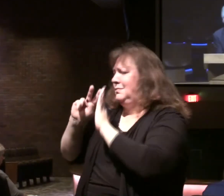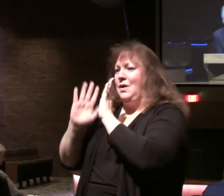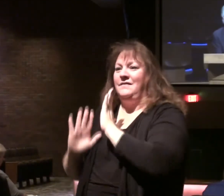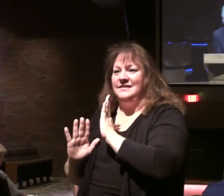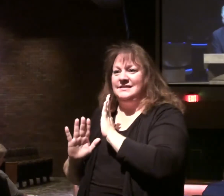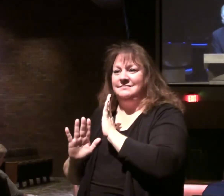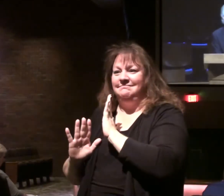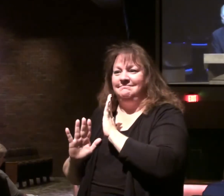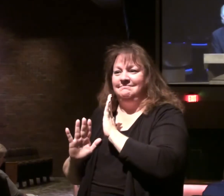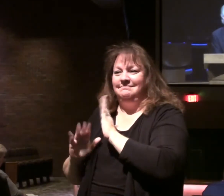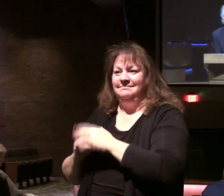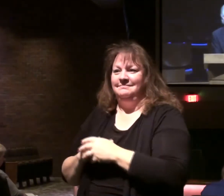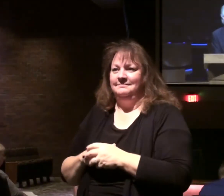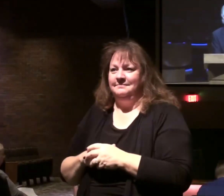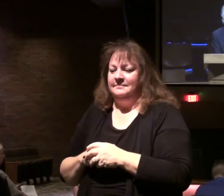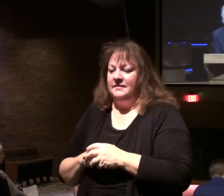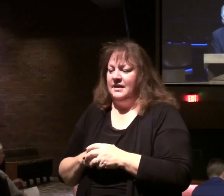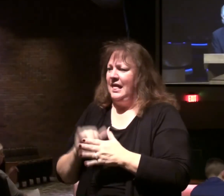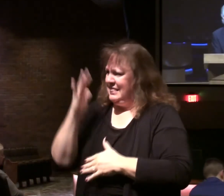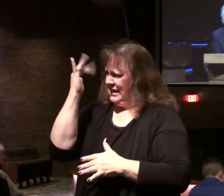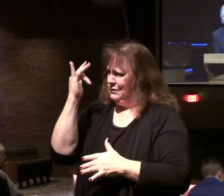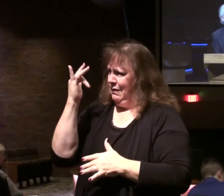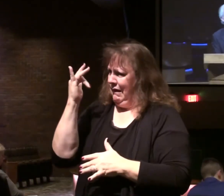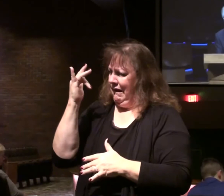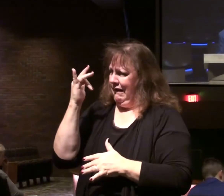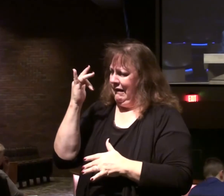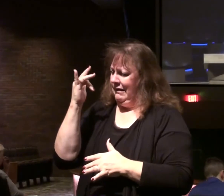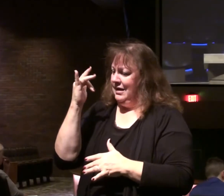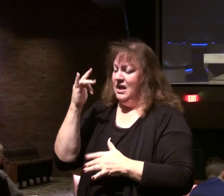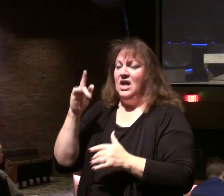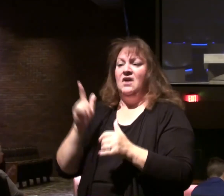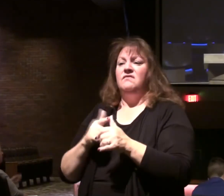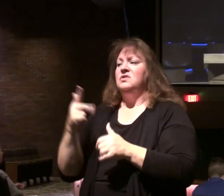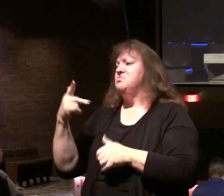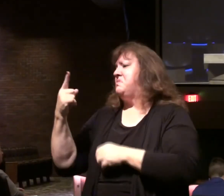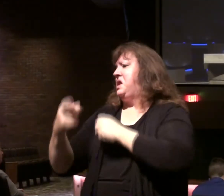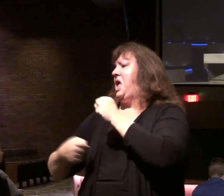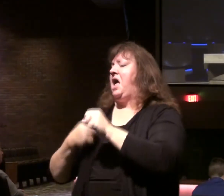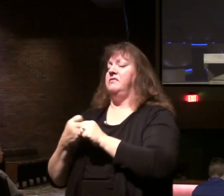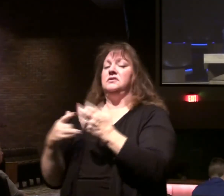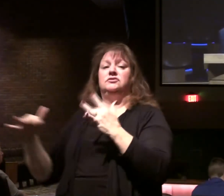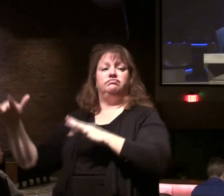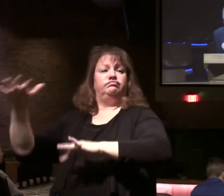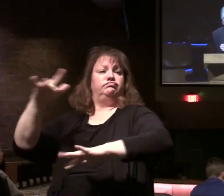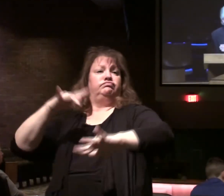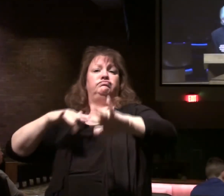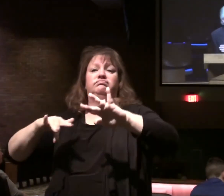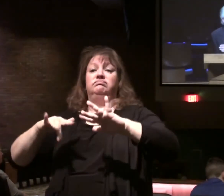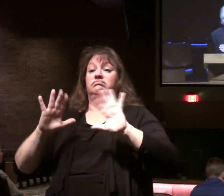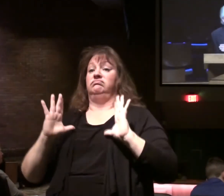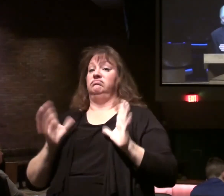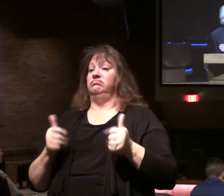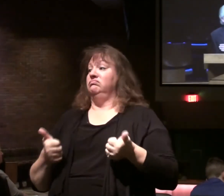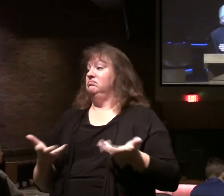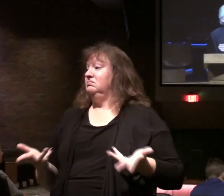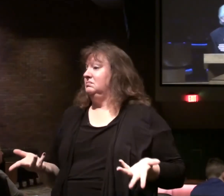that's what we'll see. That's why they need the protection. During the first three and a half years. The nation Israel is functioning.